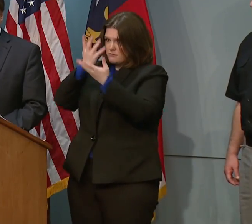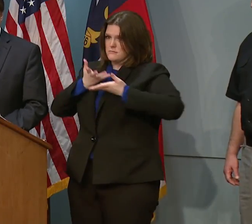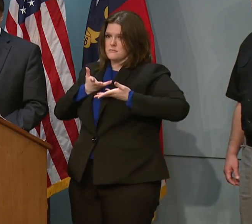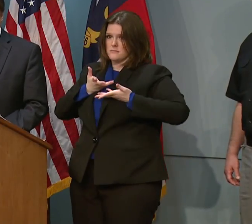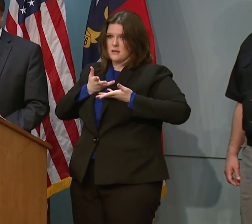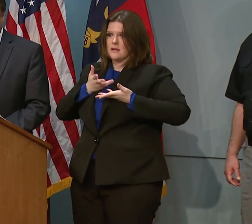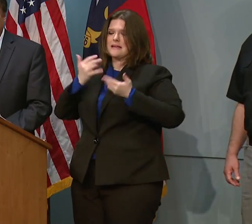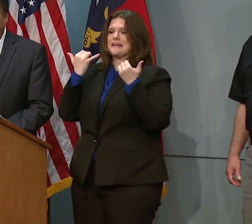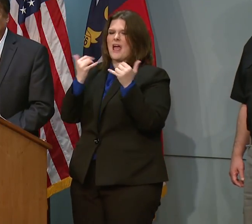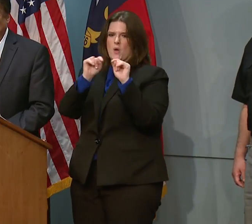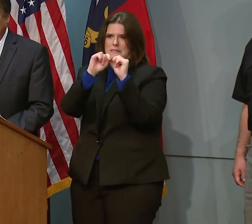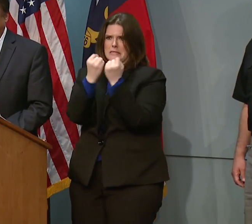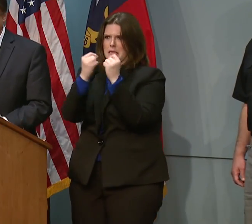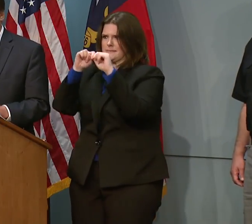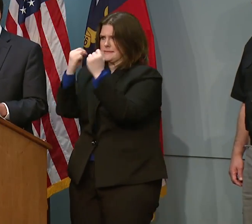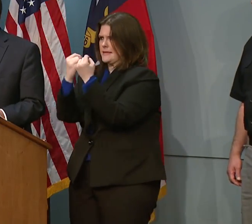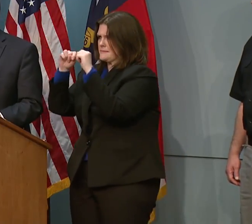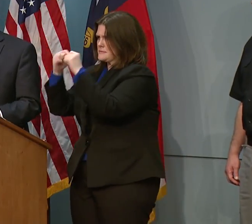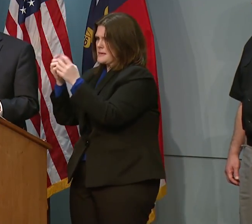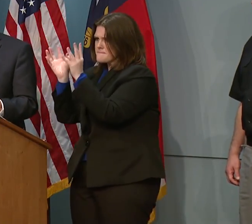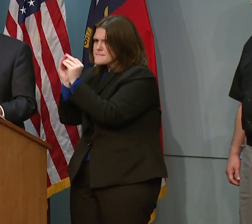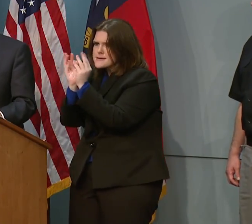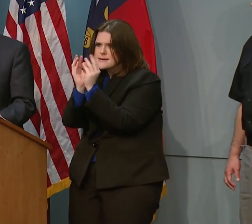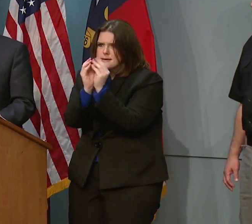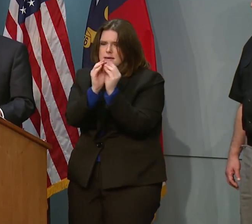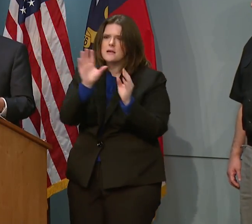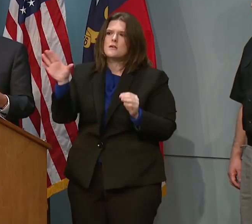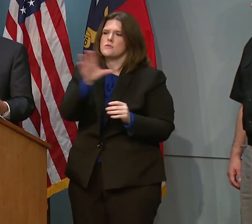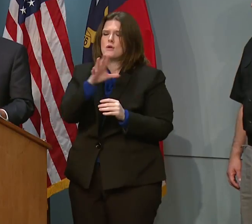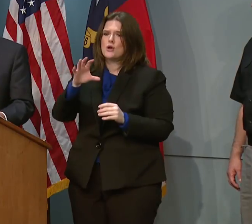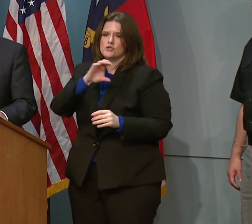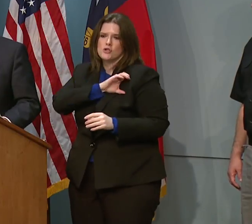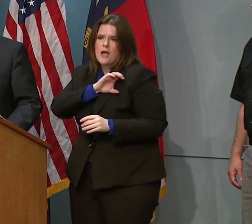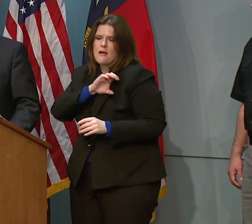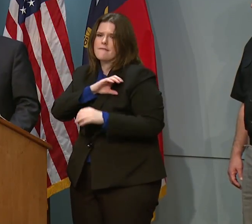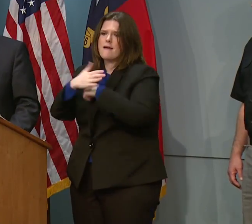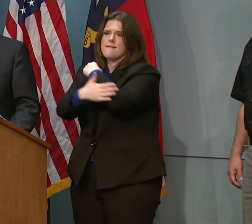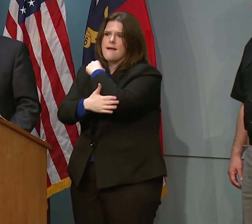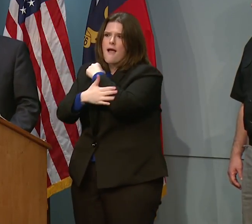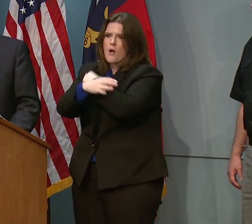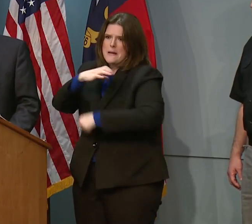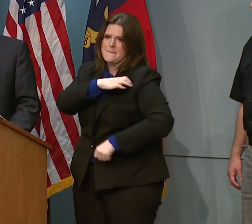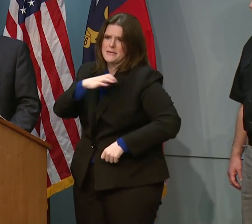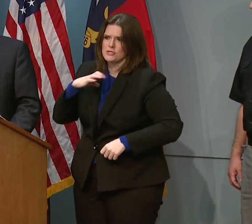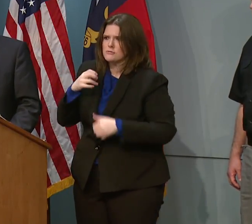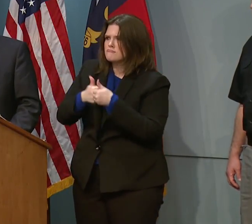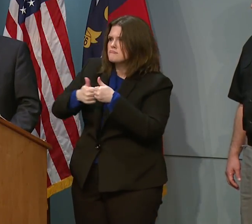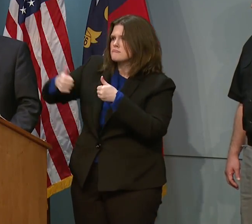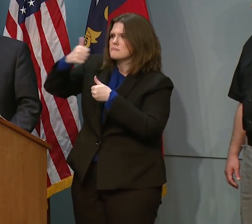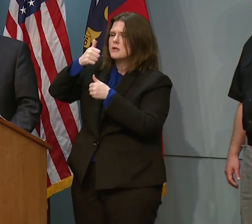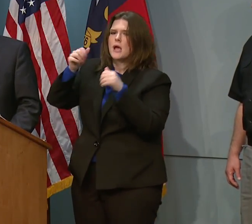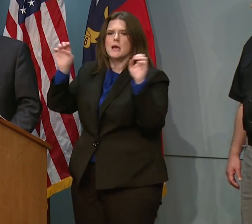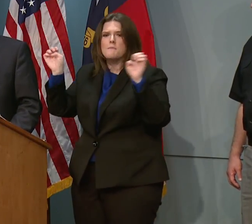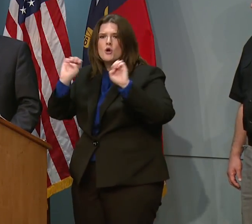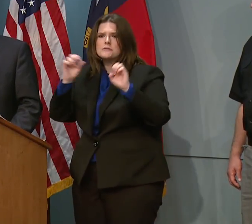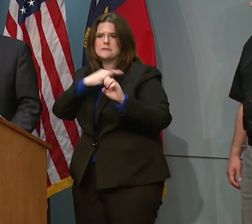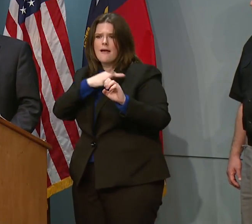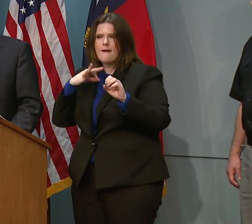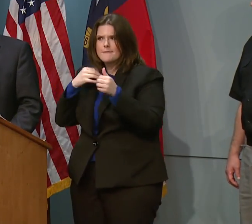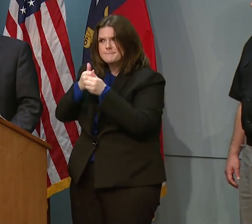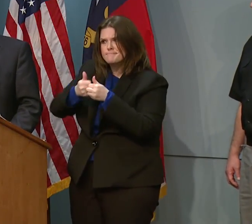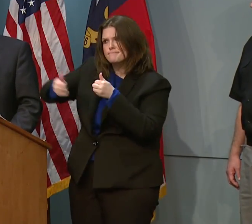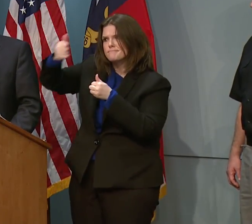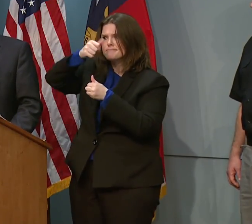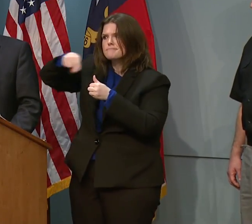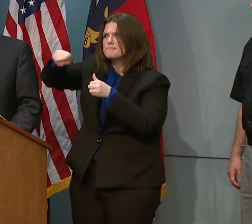teams are meeting now in each of those counties. They have the sheriffs. They have the county commissioners. They have the emergency personnel who will be making those decisions